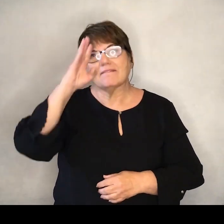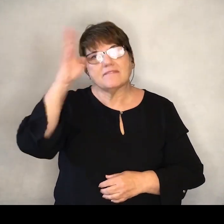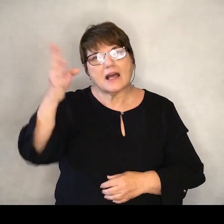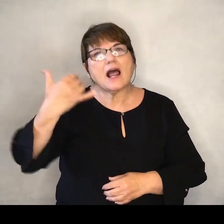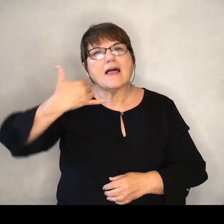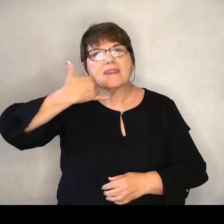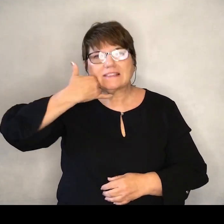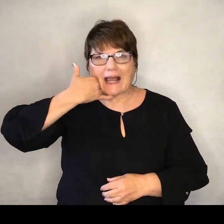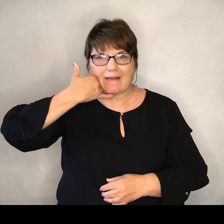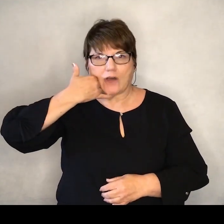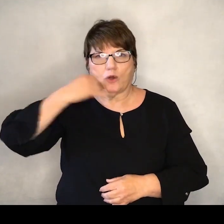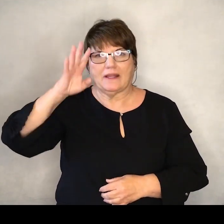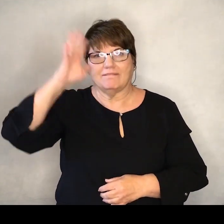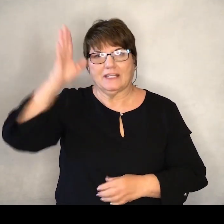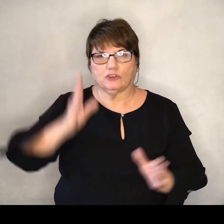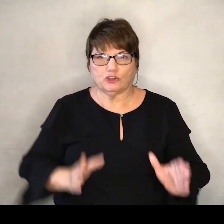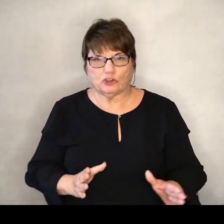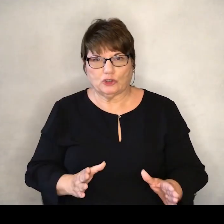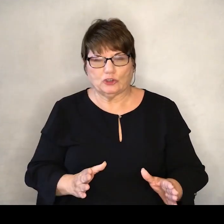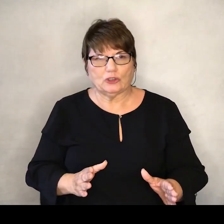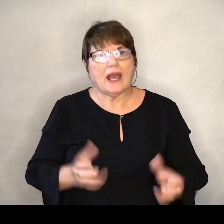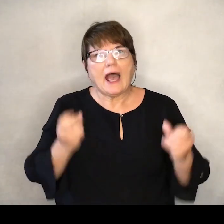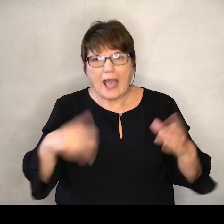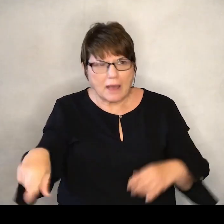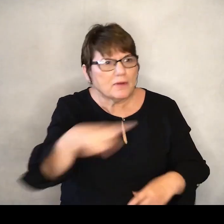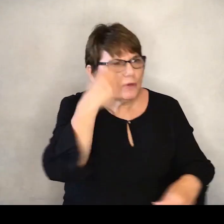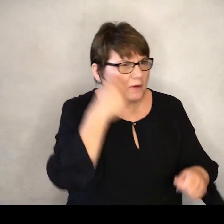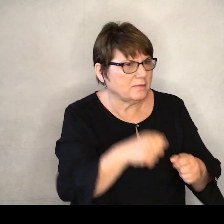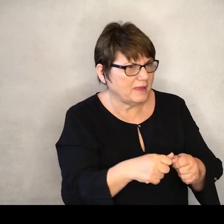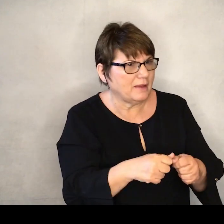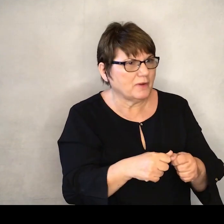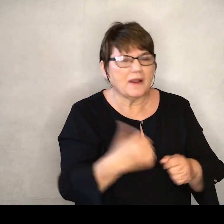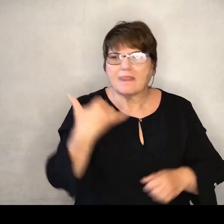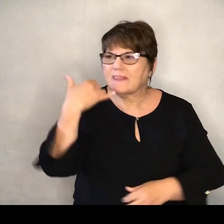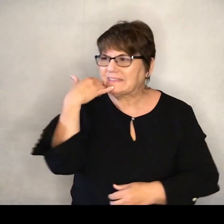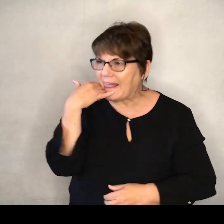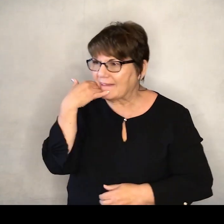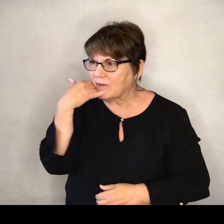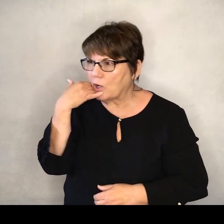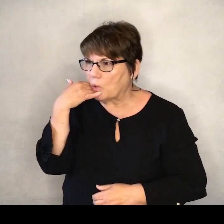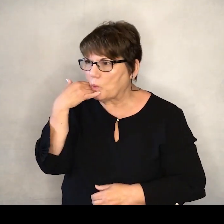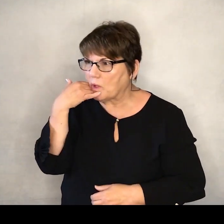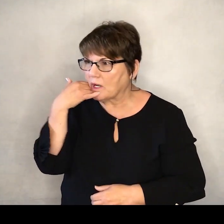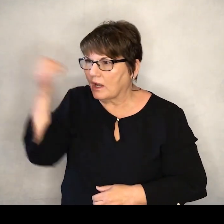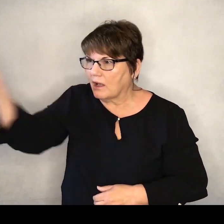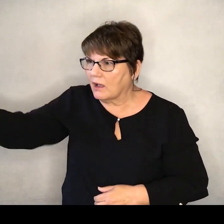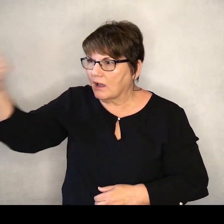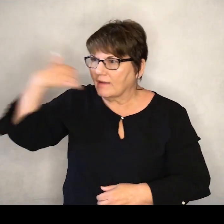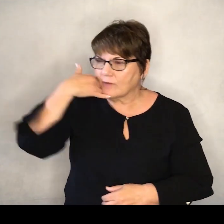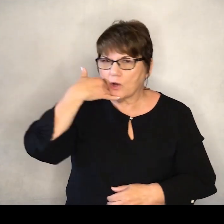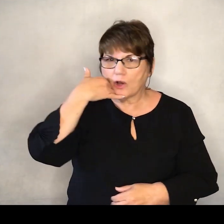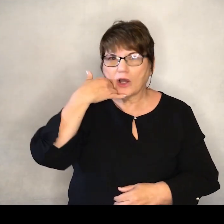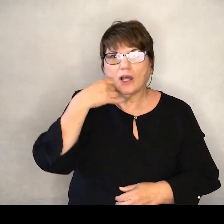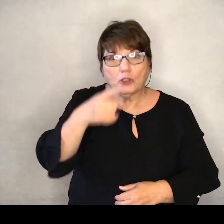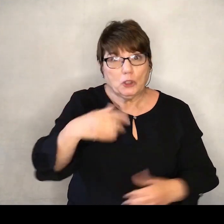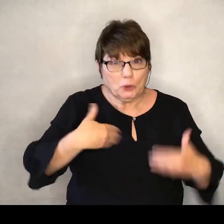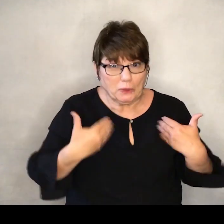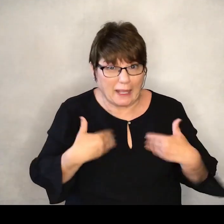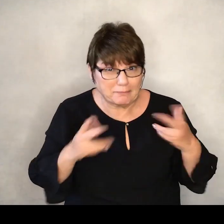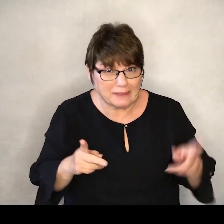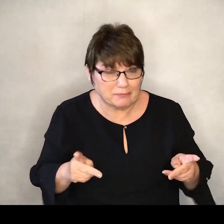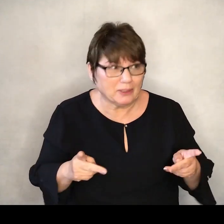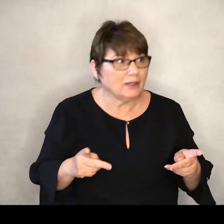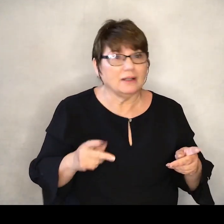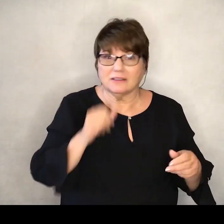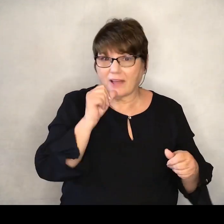the telephone. Like how many of you remember the telephone? Well, if you're too young to remember